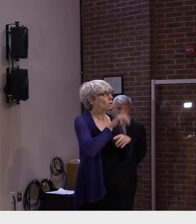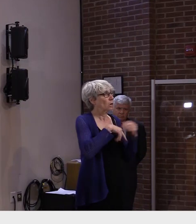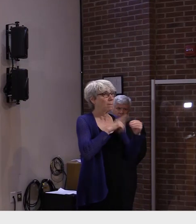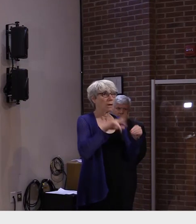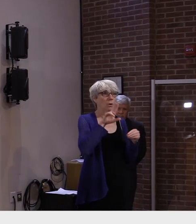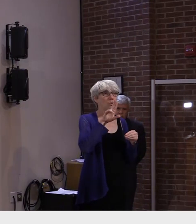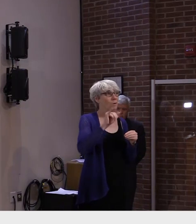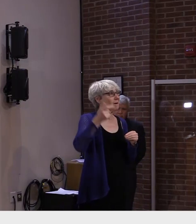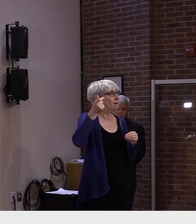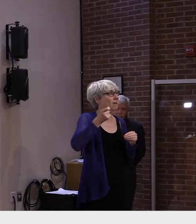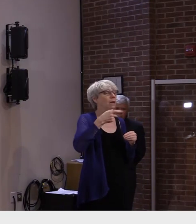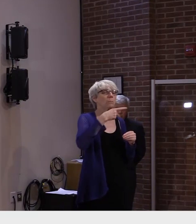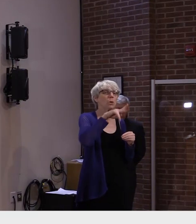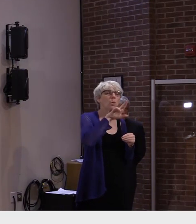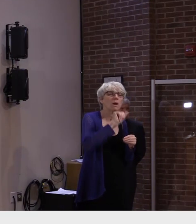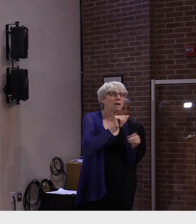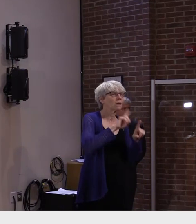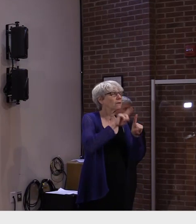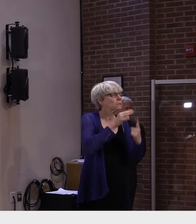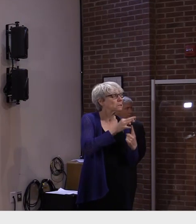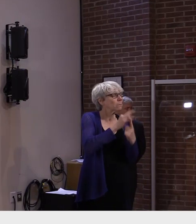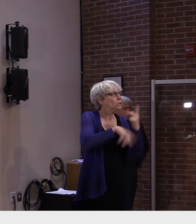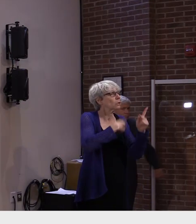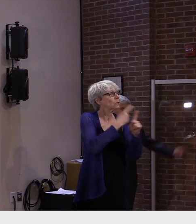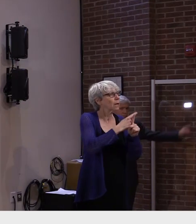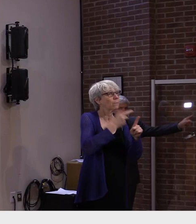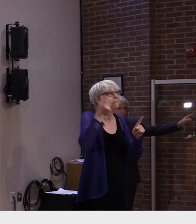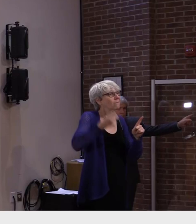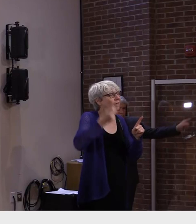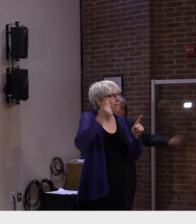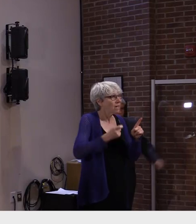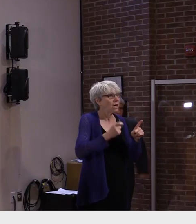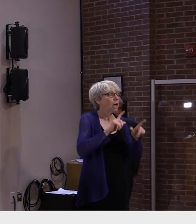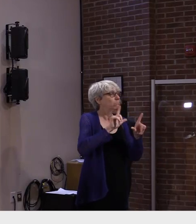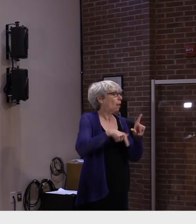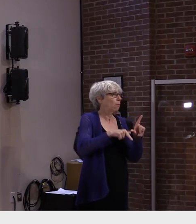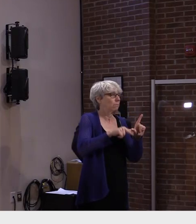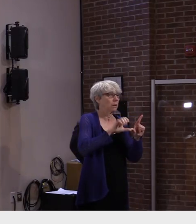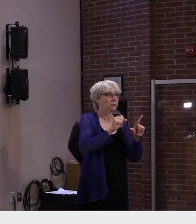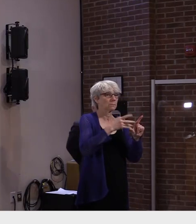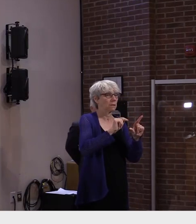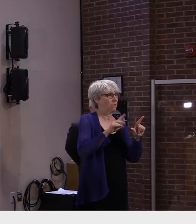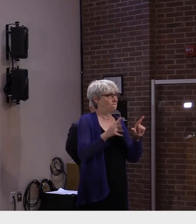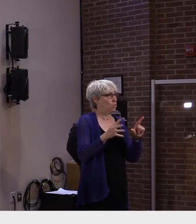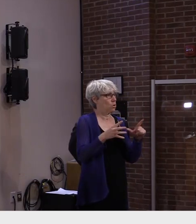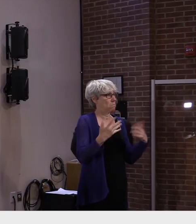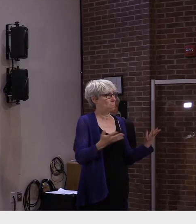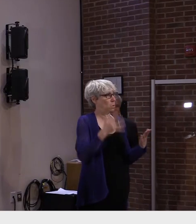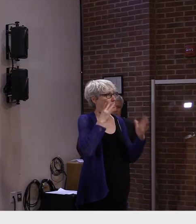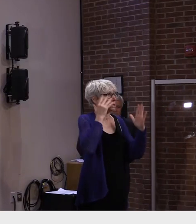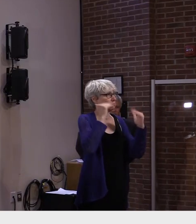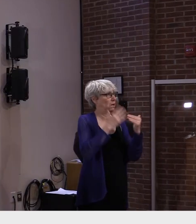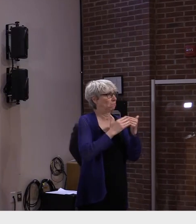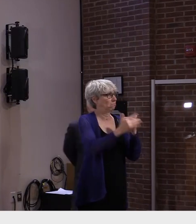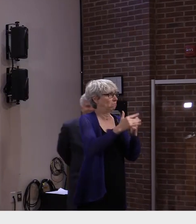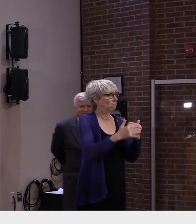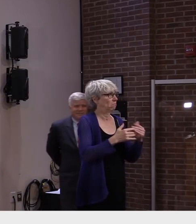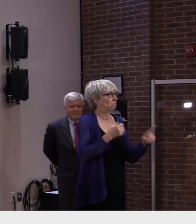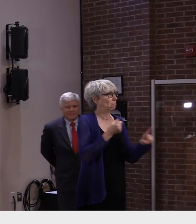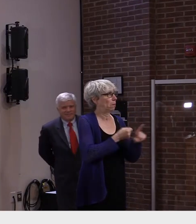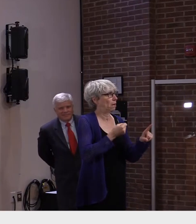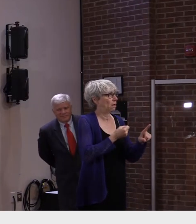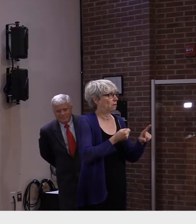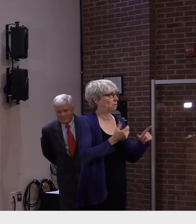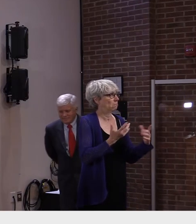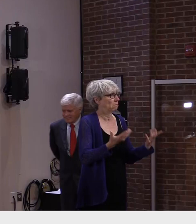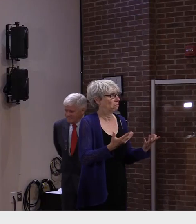federal unemployment programs? And what are you doing? Well, I mean, I think the commissioner has been clear that this could,